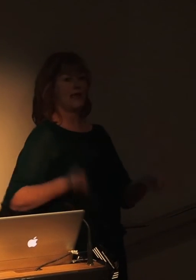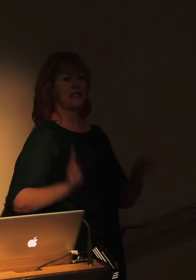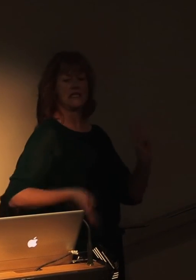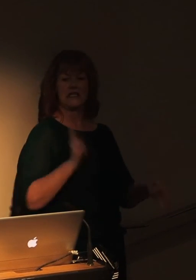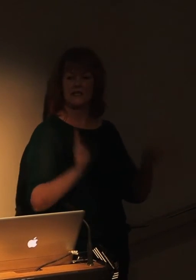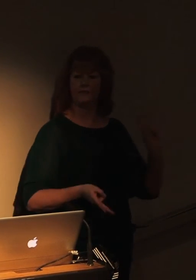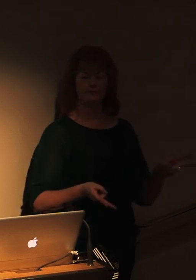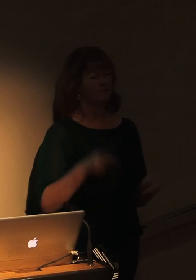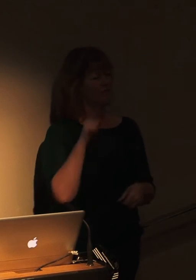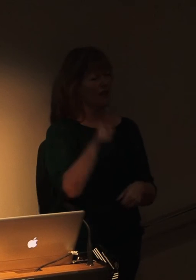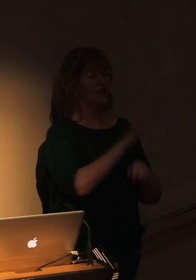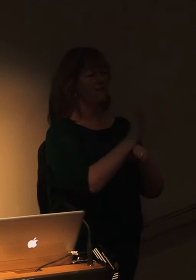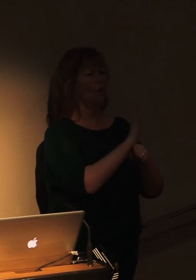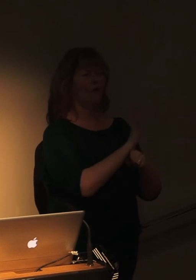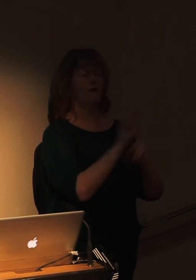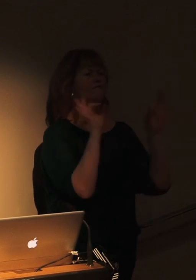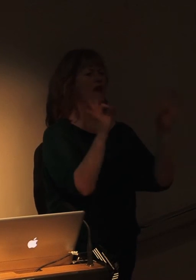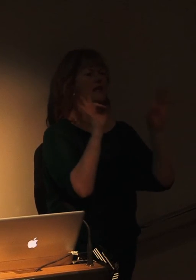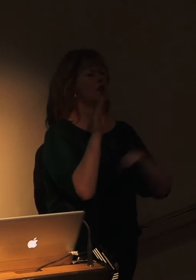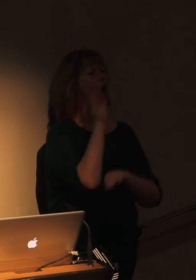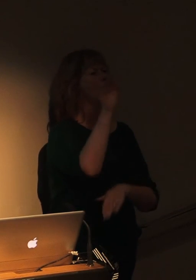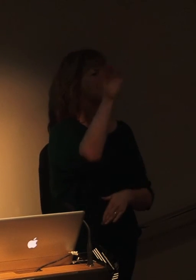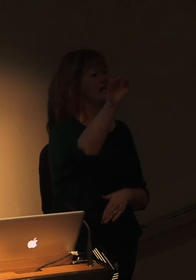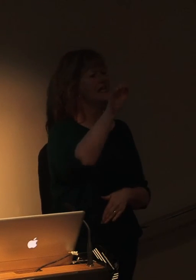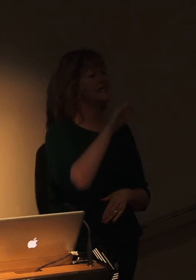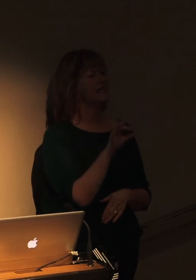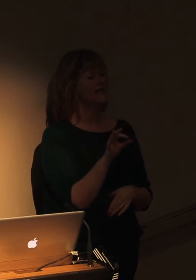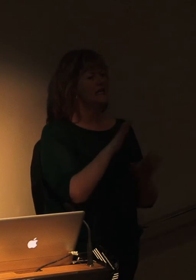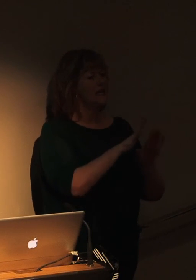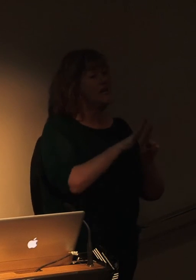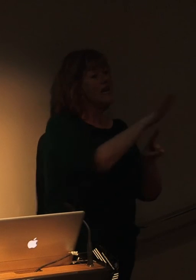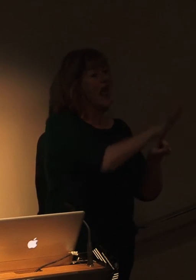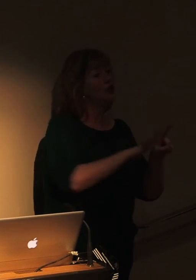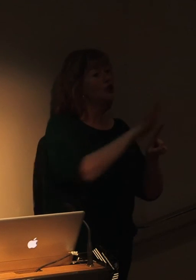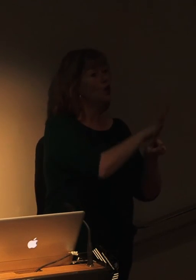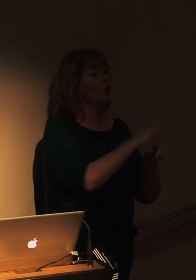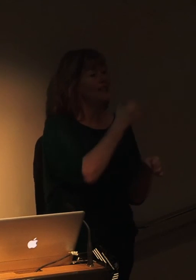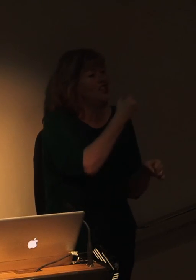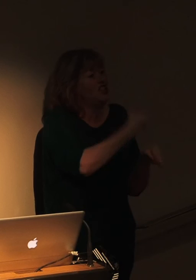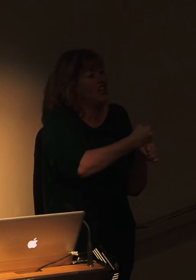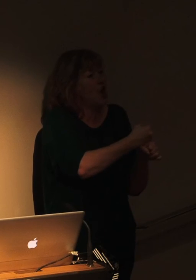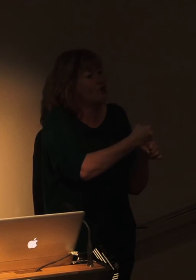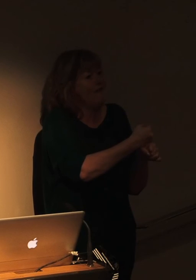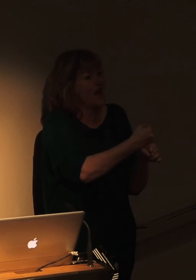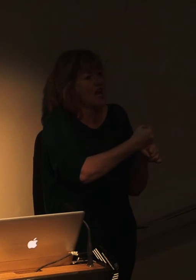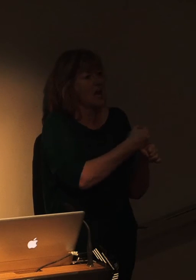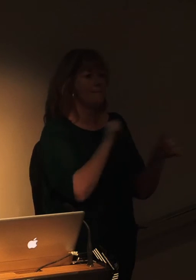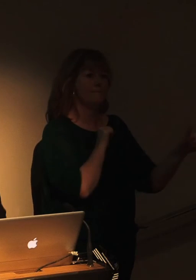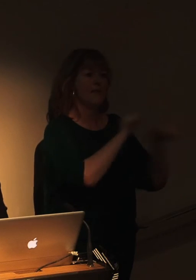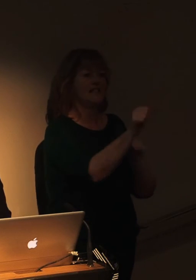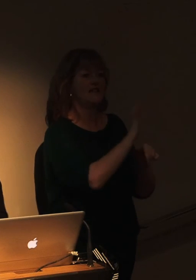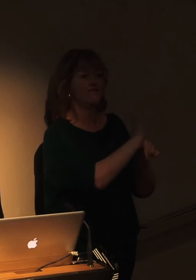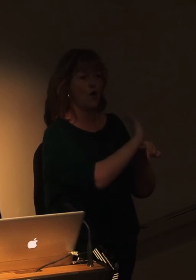This film did incredibly well overseas. It was one of National Geographic's best rating shows for a year. And it